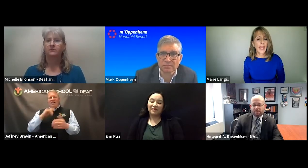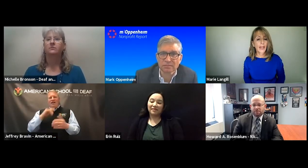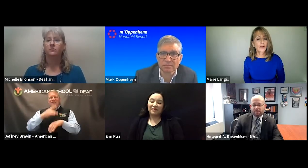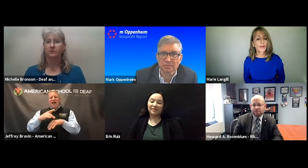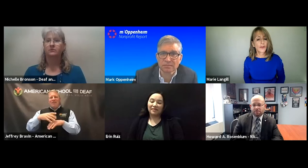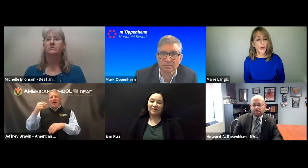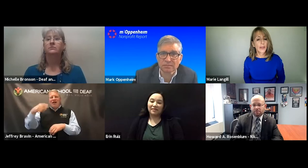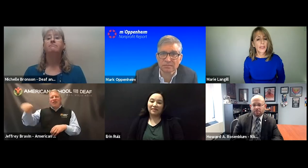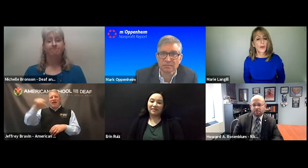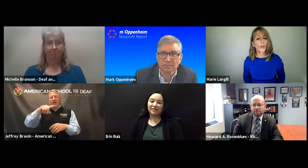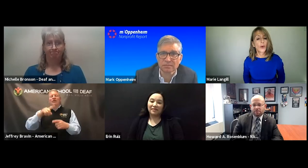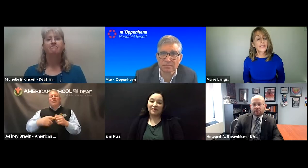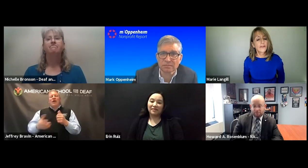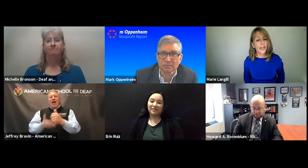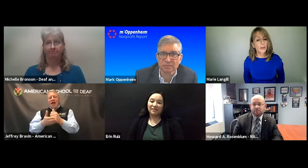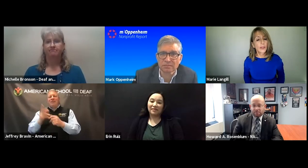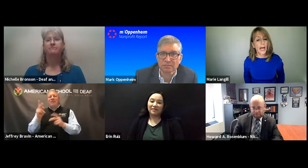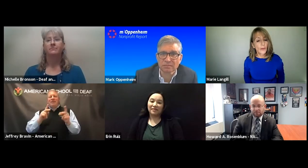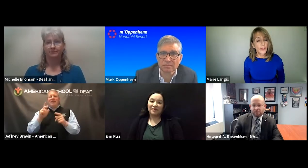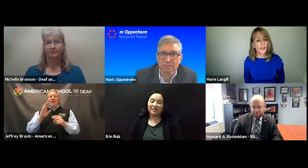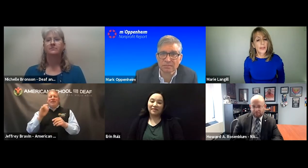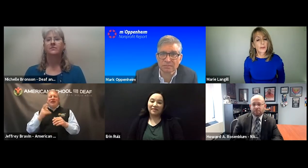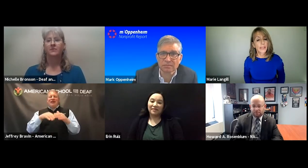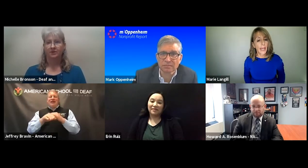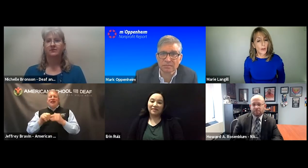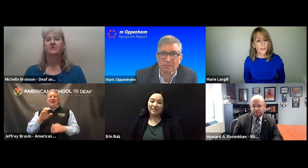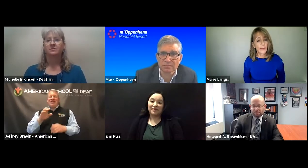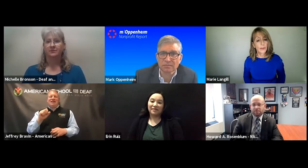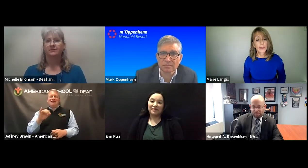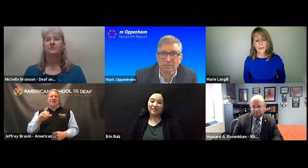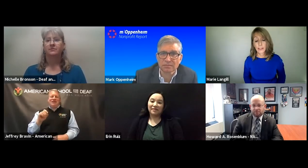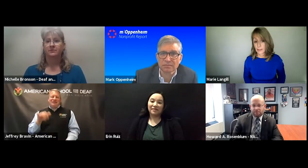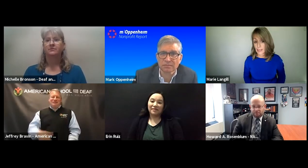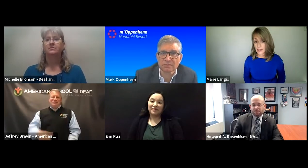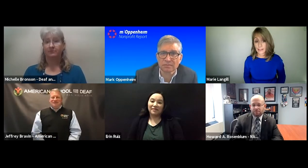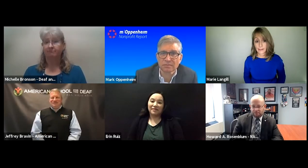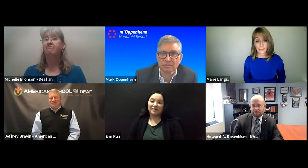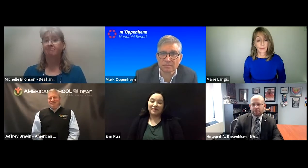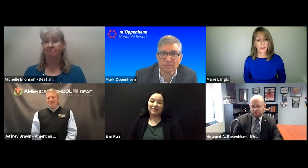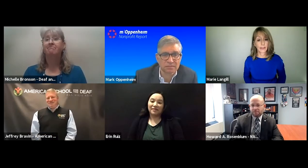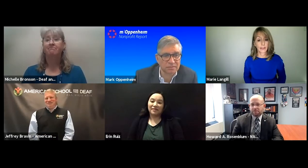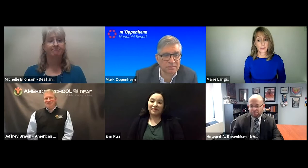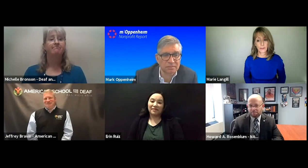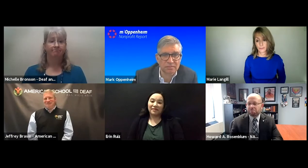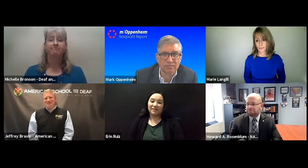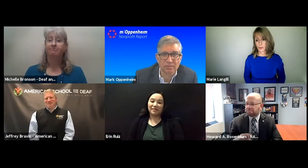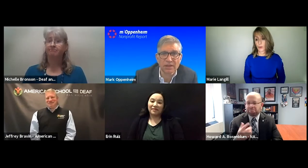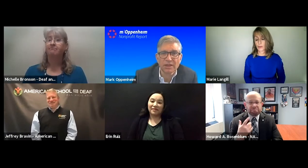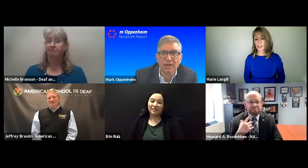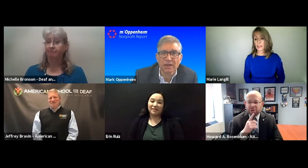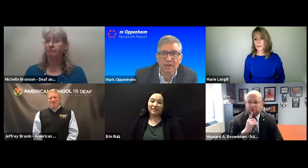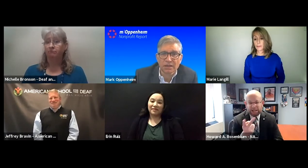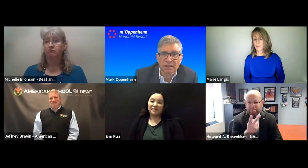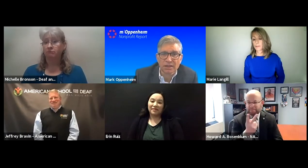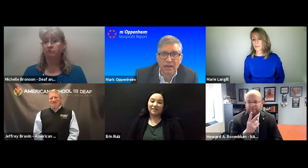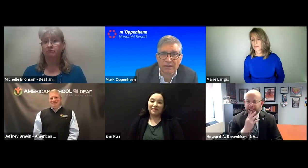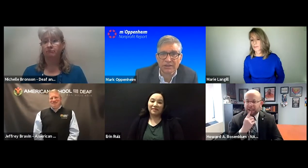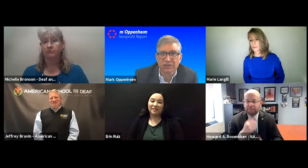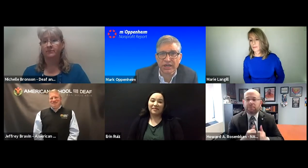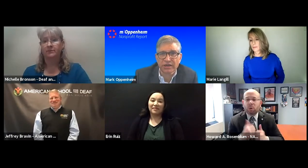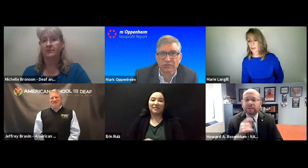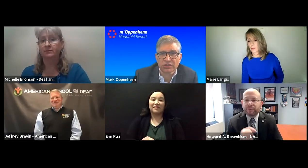It's a matter of knowing what is available out there to be able to help people be able to gain accessibility to what they need.